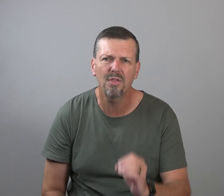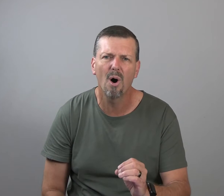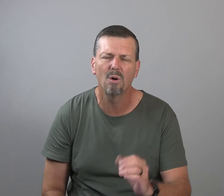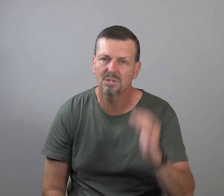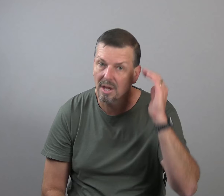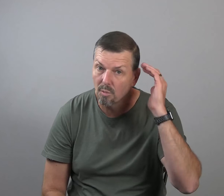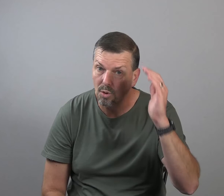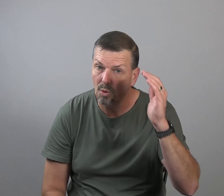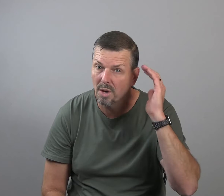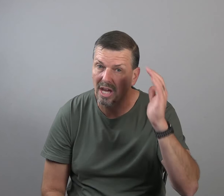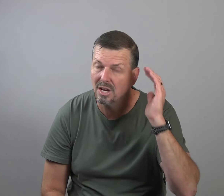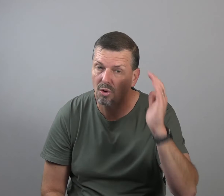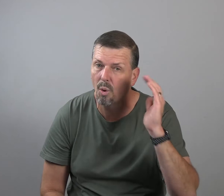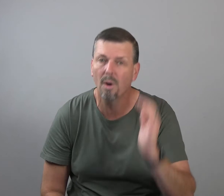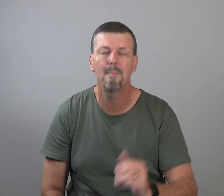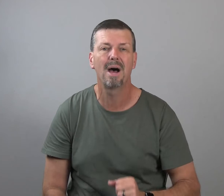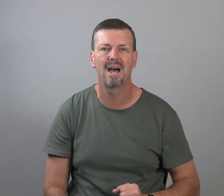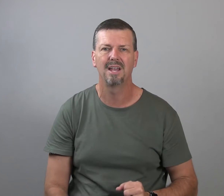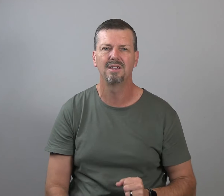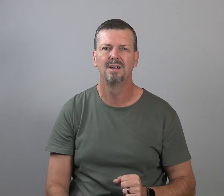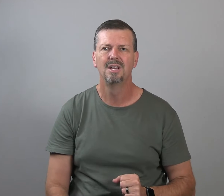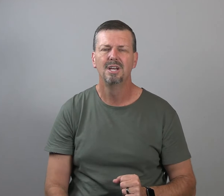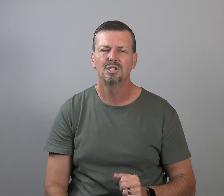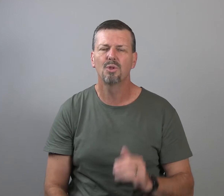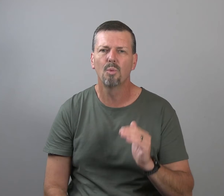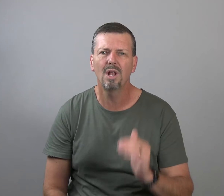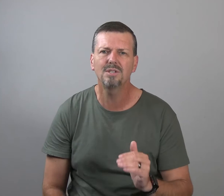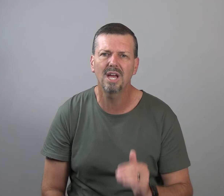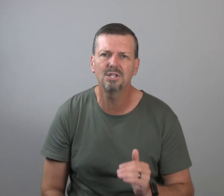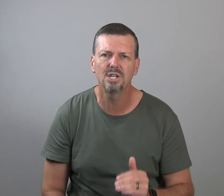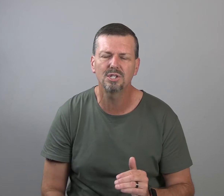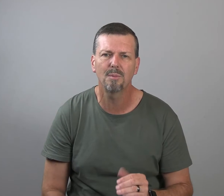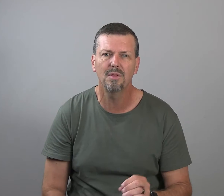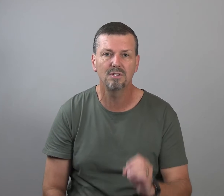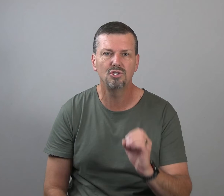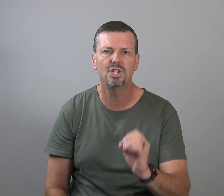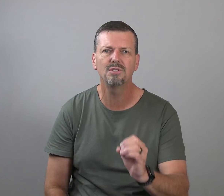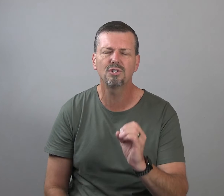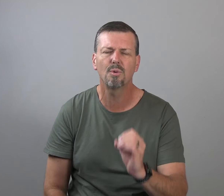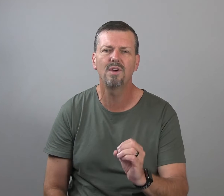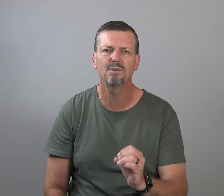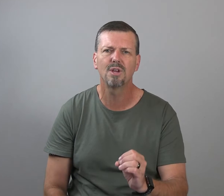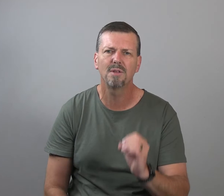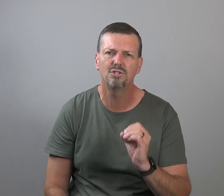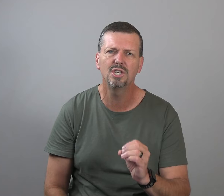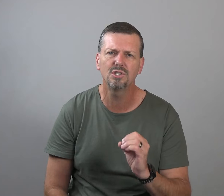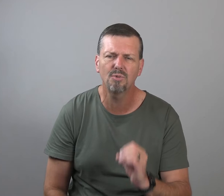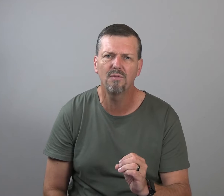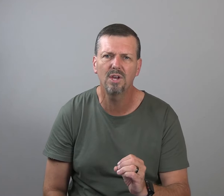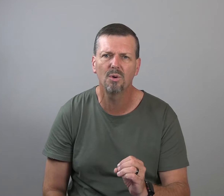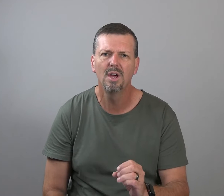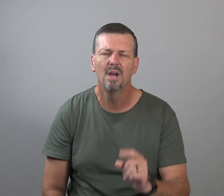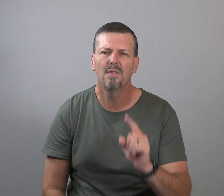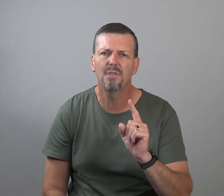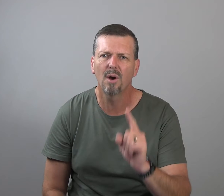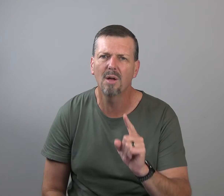thoughts that rule in your mind. So the realization is simply with this, Jesus revealed something. Jesus revealed that their